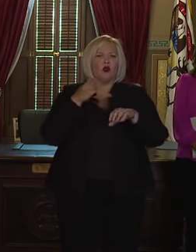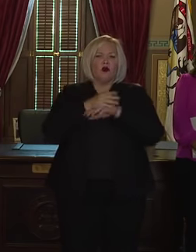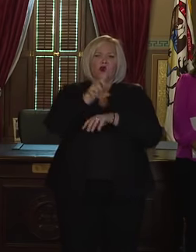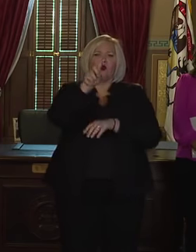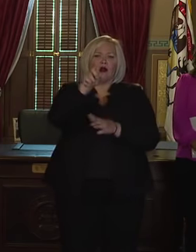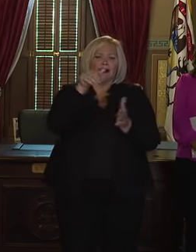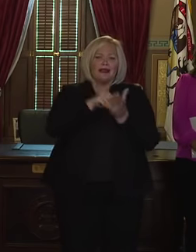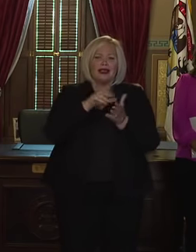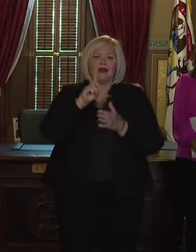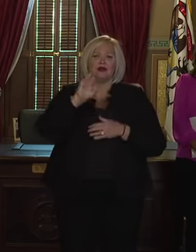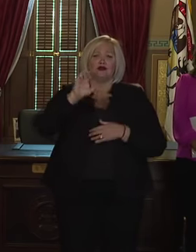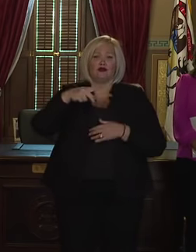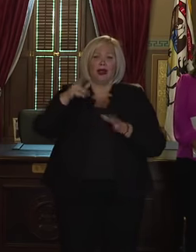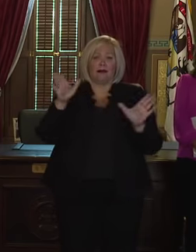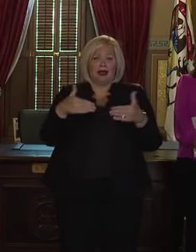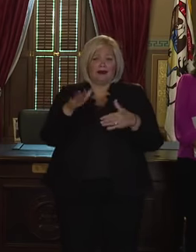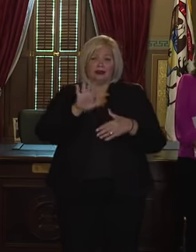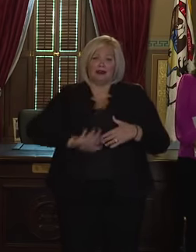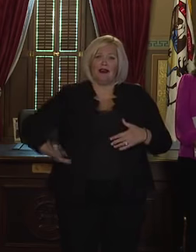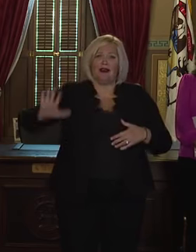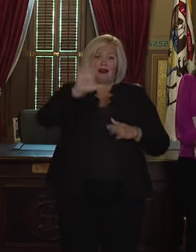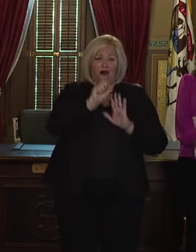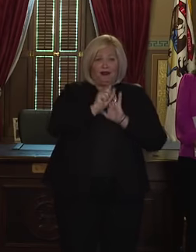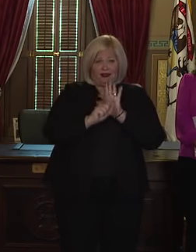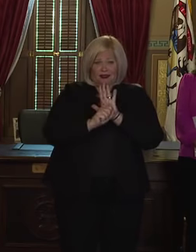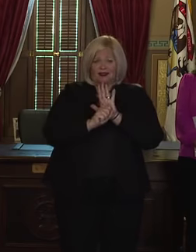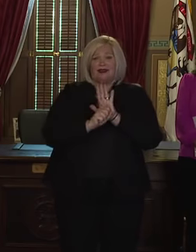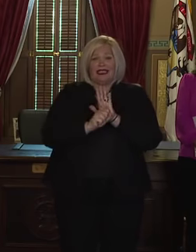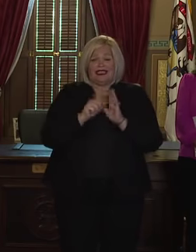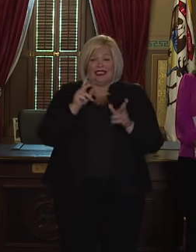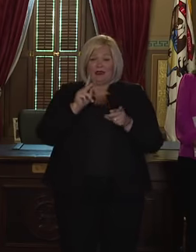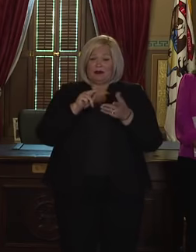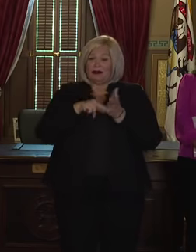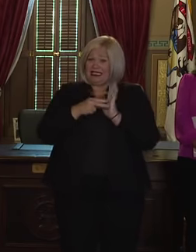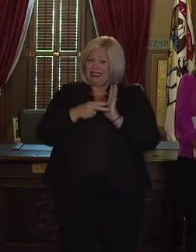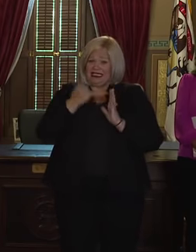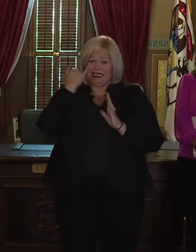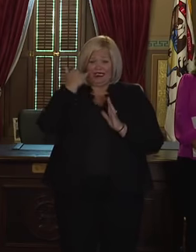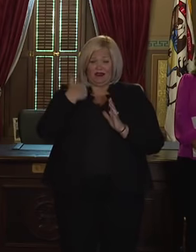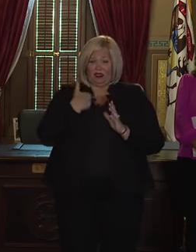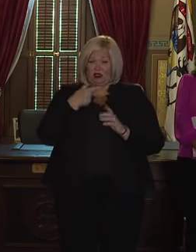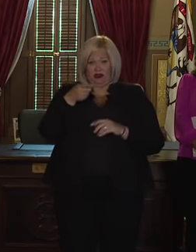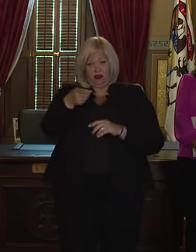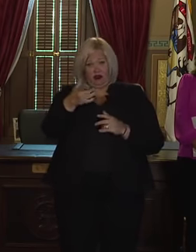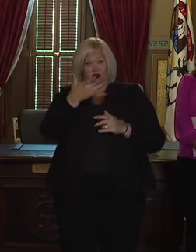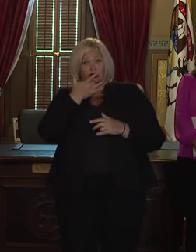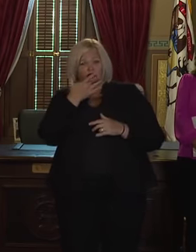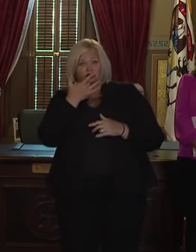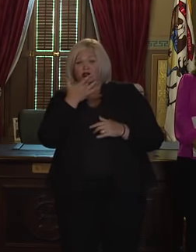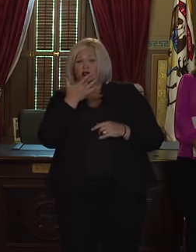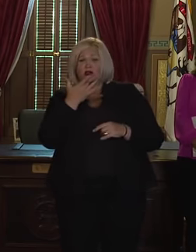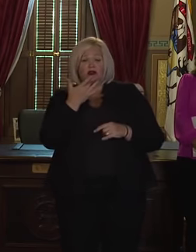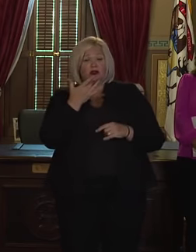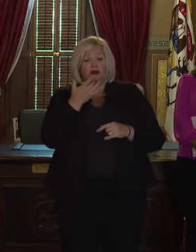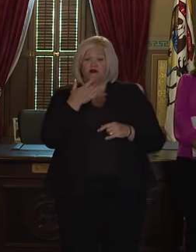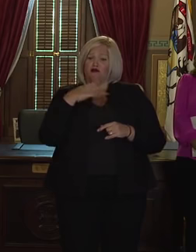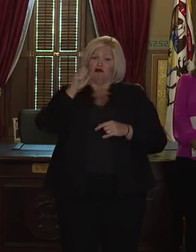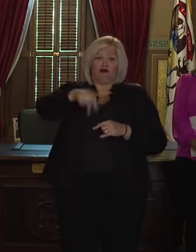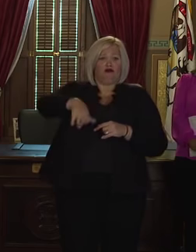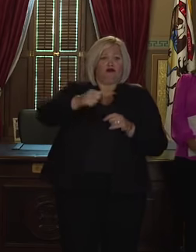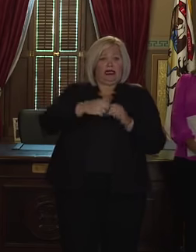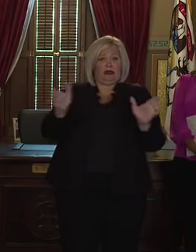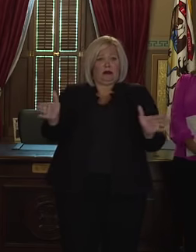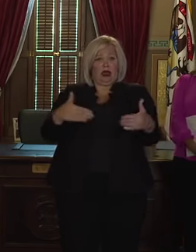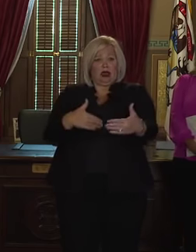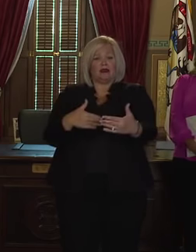securely across our state in every community. If you are a voter who wants to return your ballot through your local dropbox, note you can